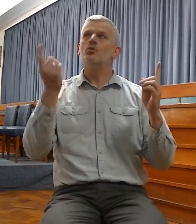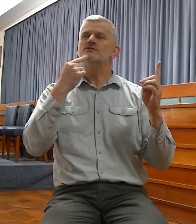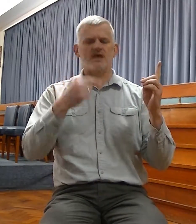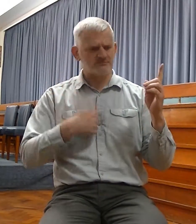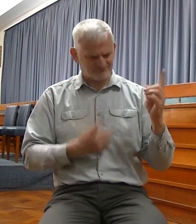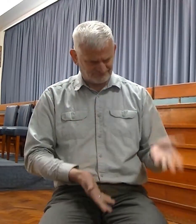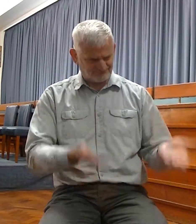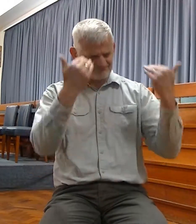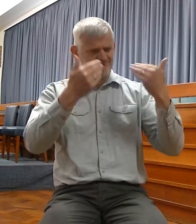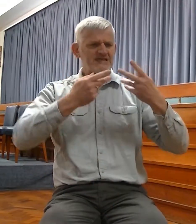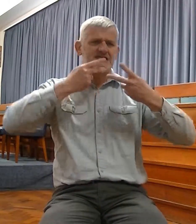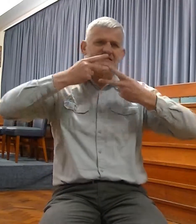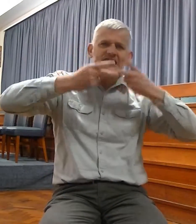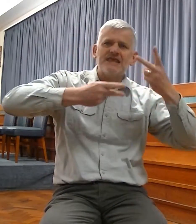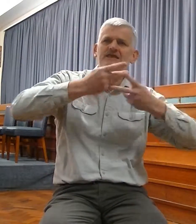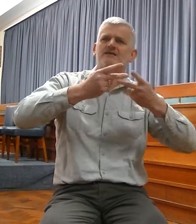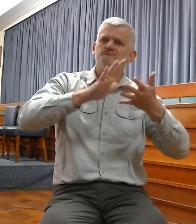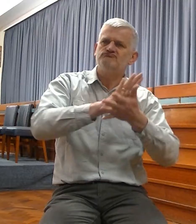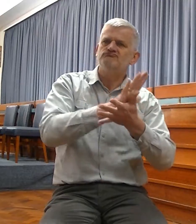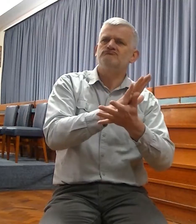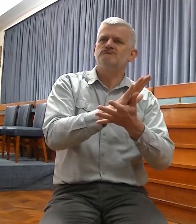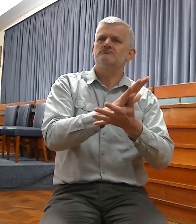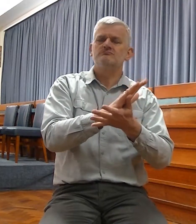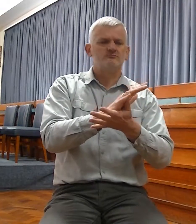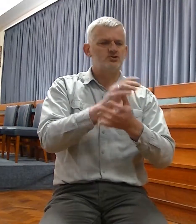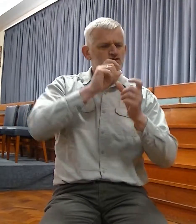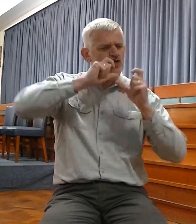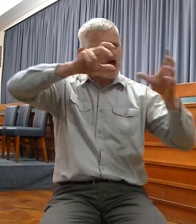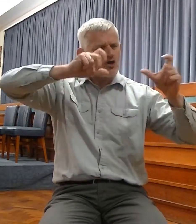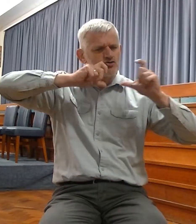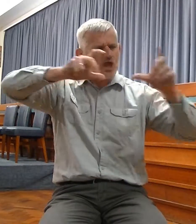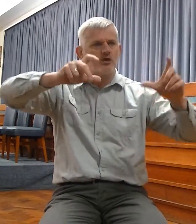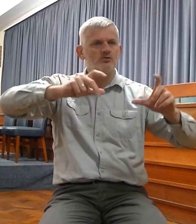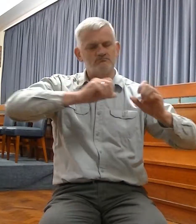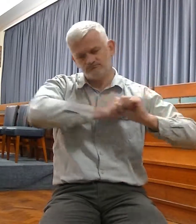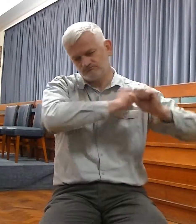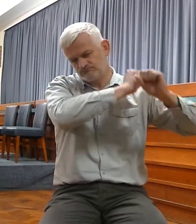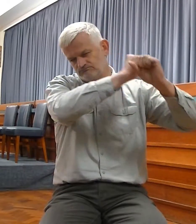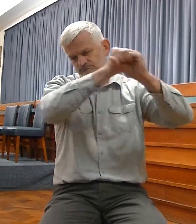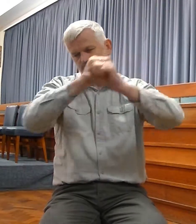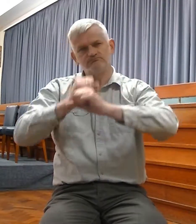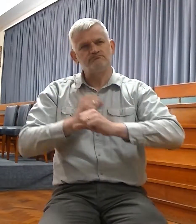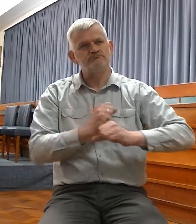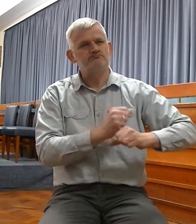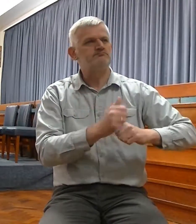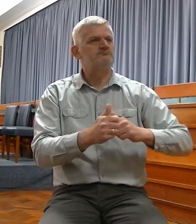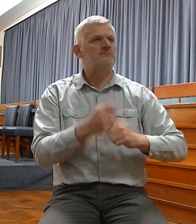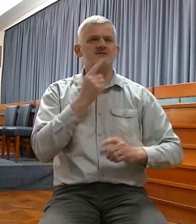Jacob, and shout among the chief of the nations, publish ye, praise ye, and say, O